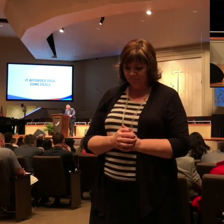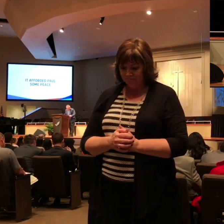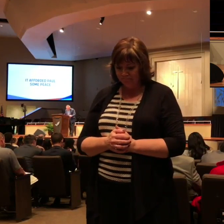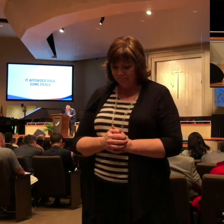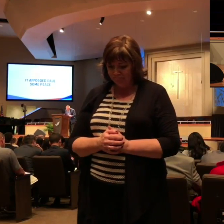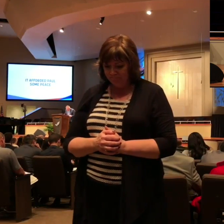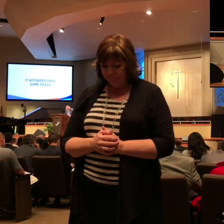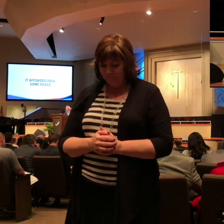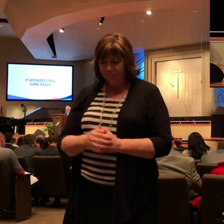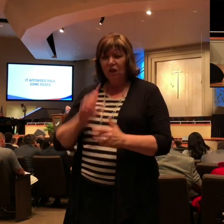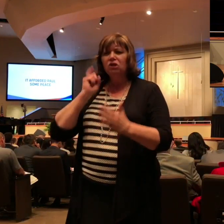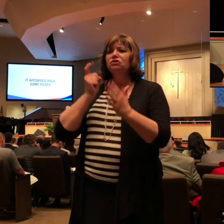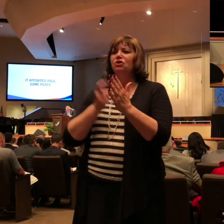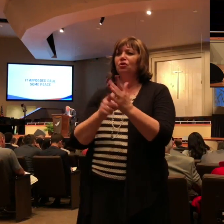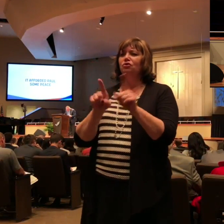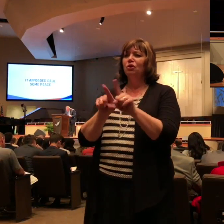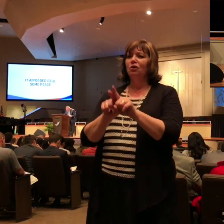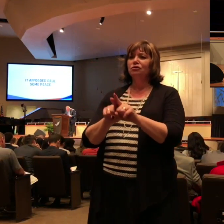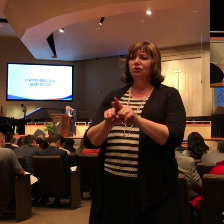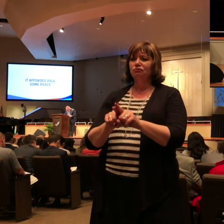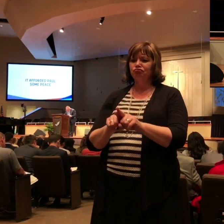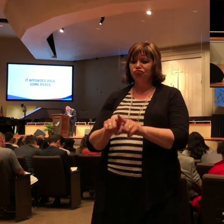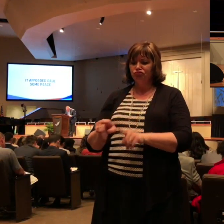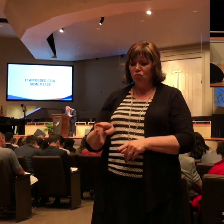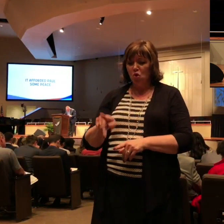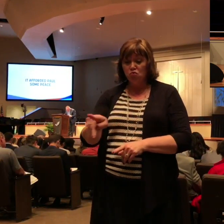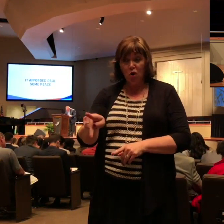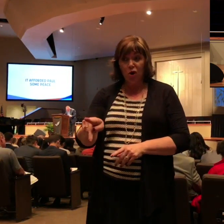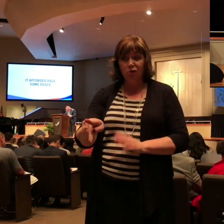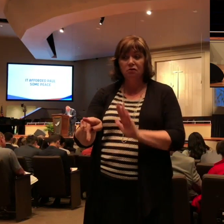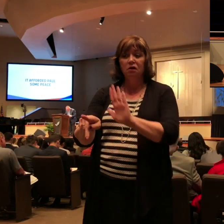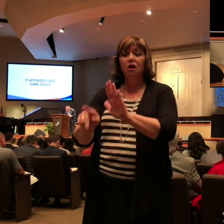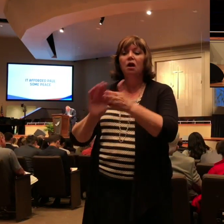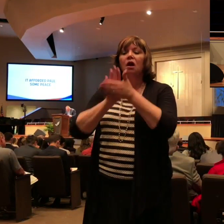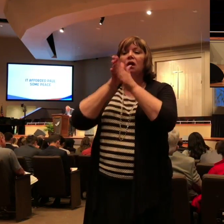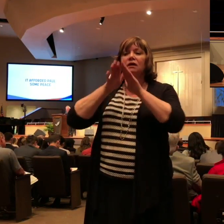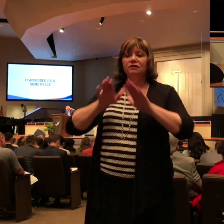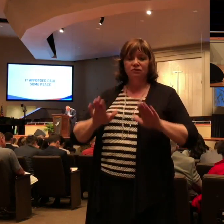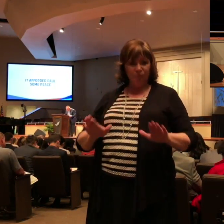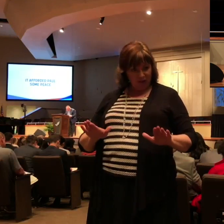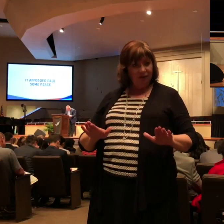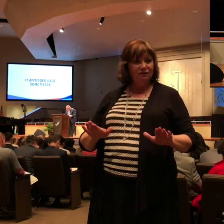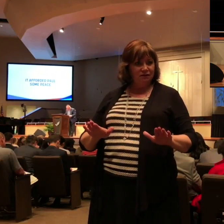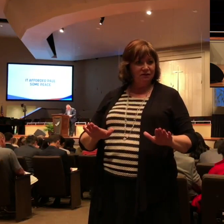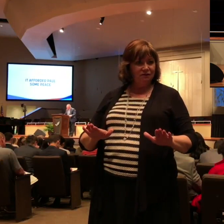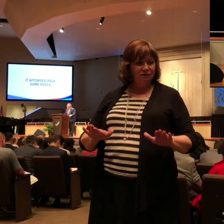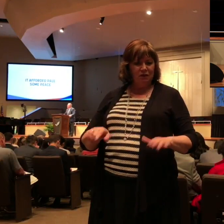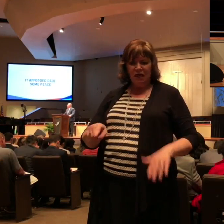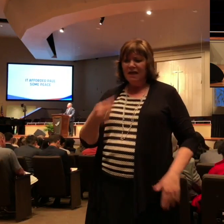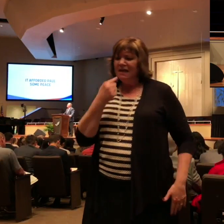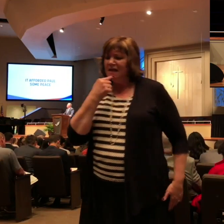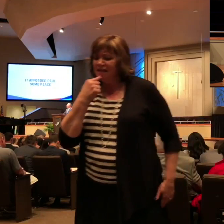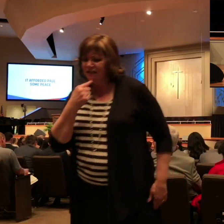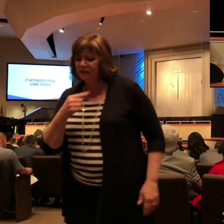I love this as look at verse 20 that Christ might be magnified in my body whether it be by life